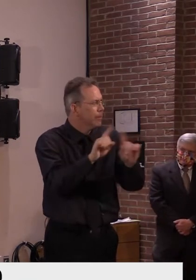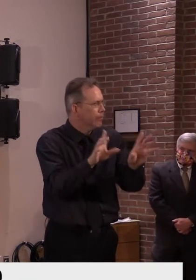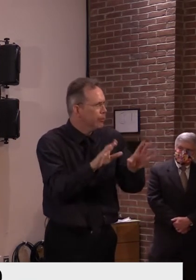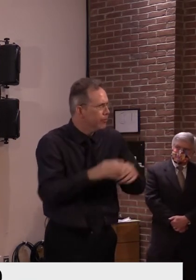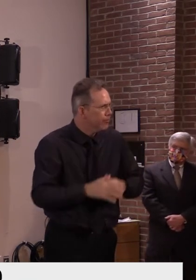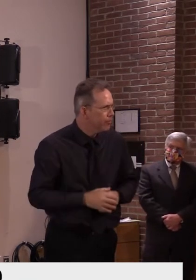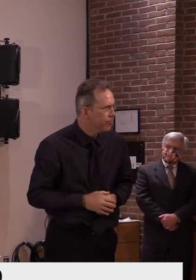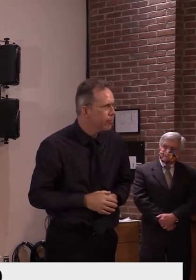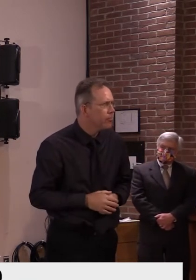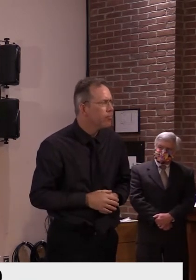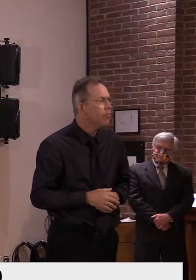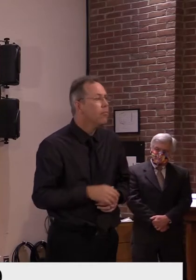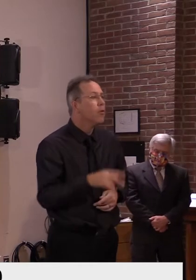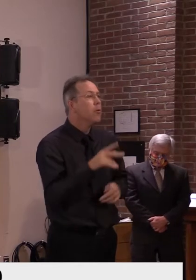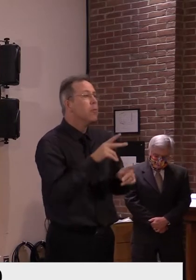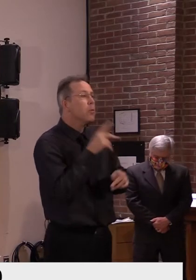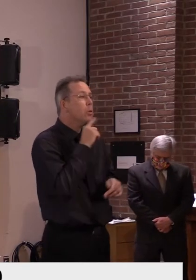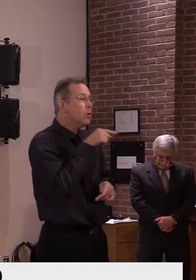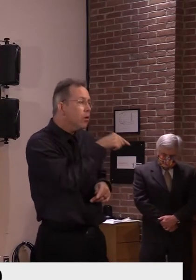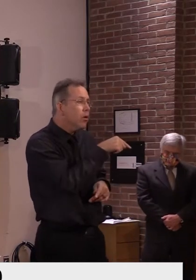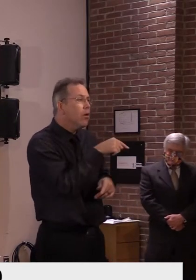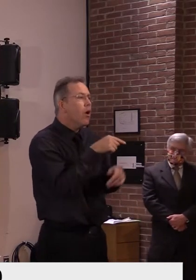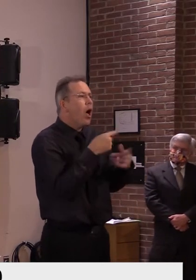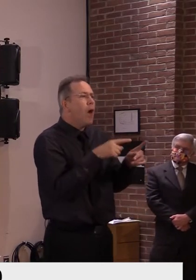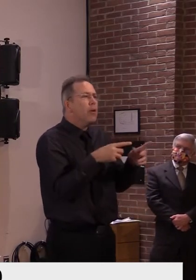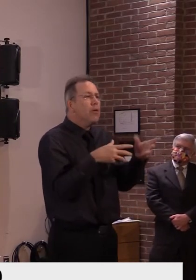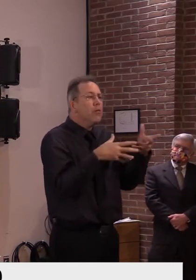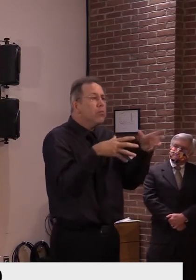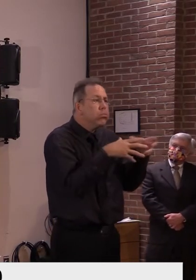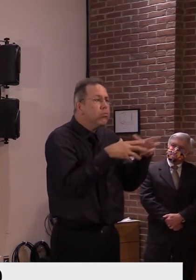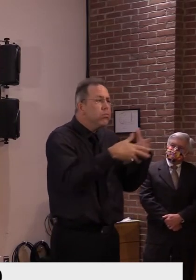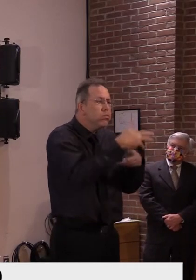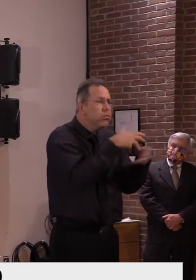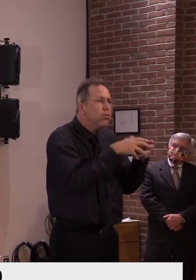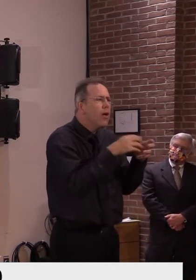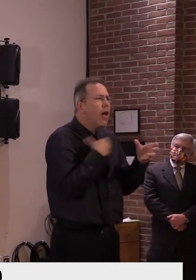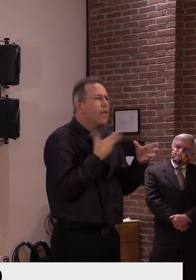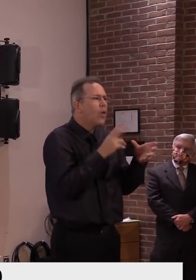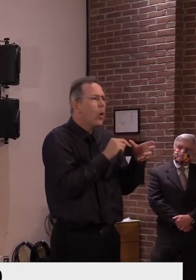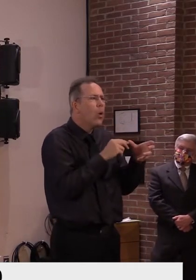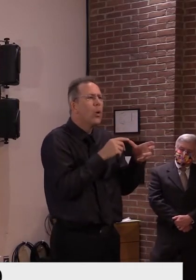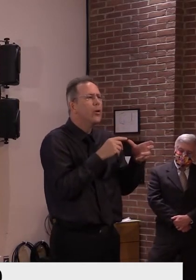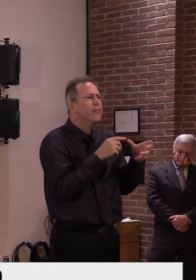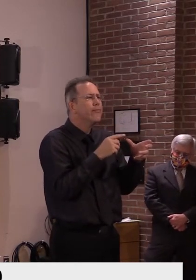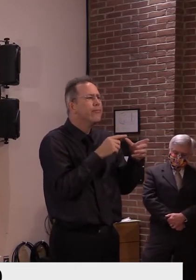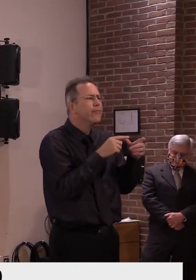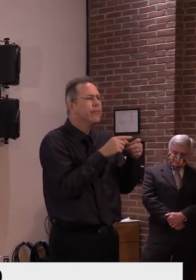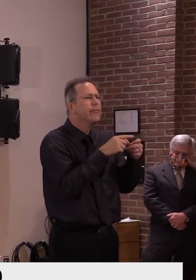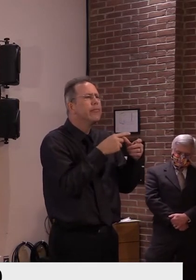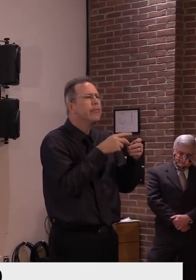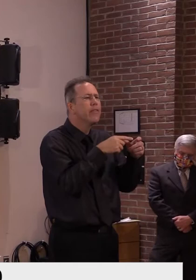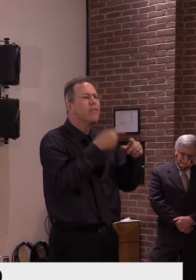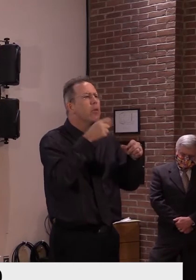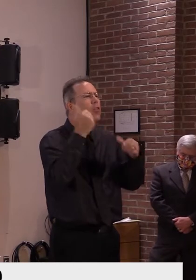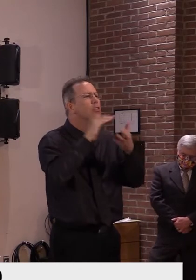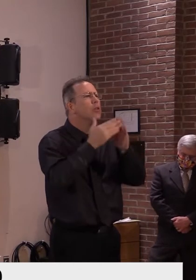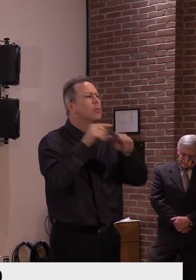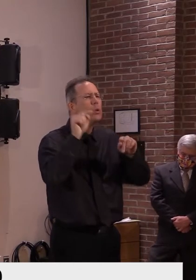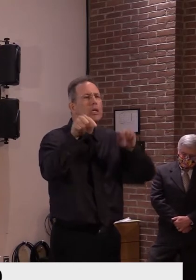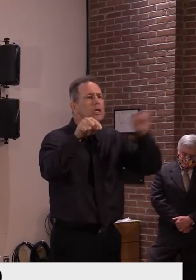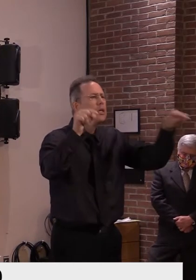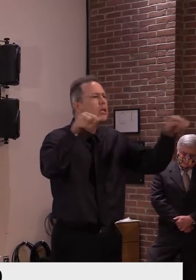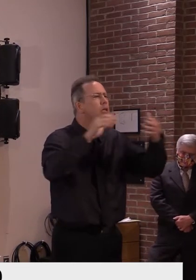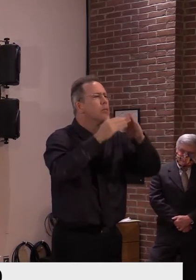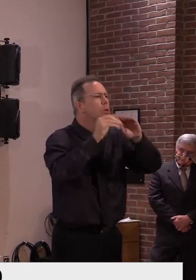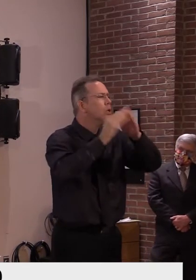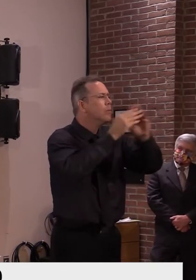unrelated groups and individuals spreading from the original cases to their contacts and contacts of those contacts,